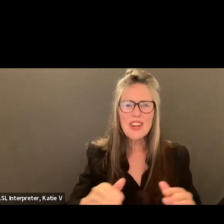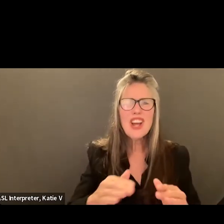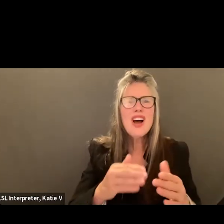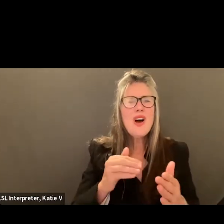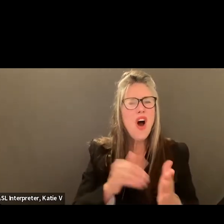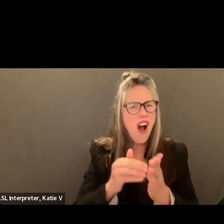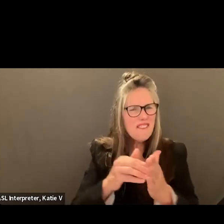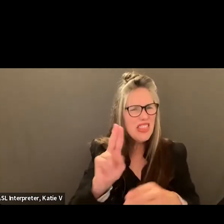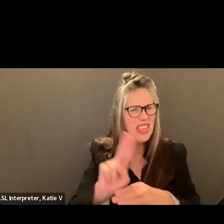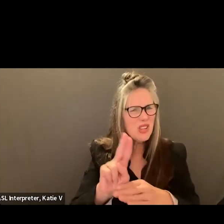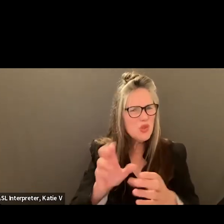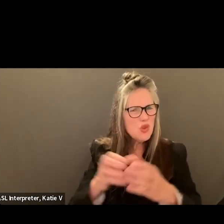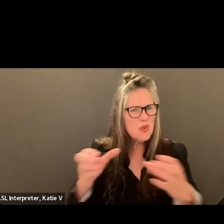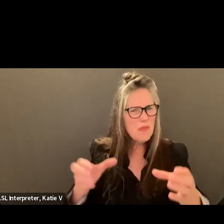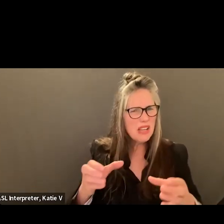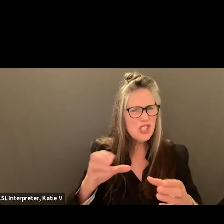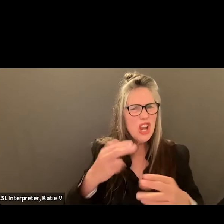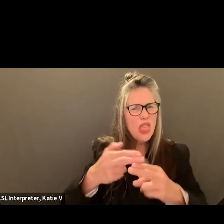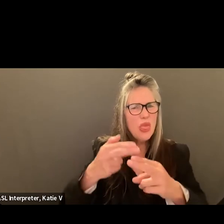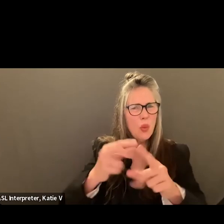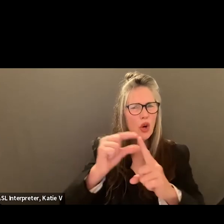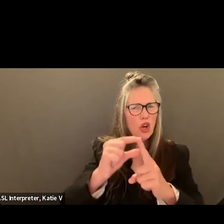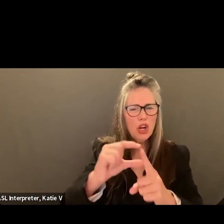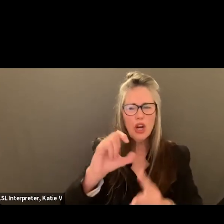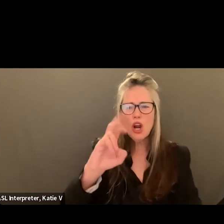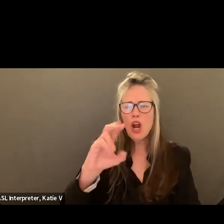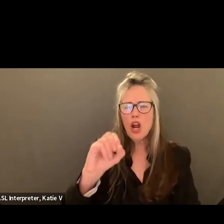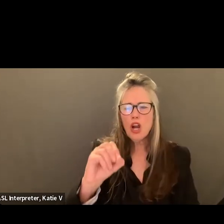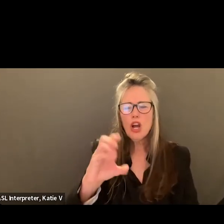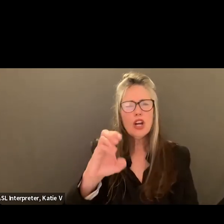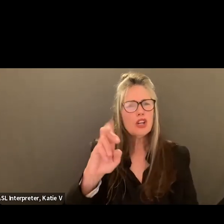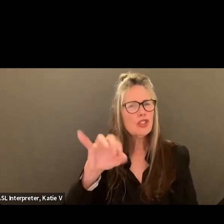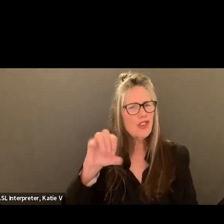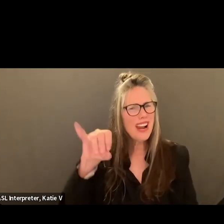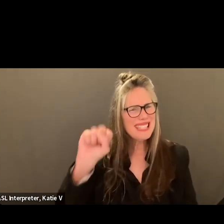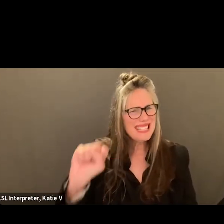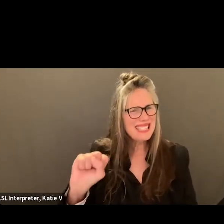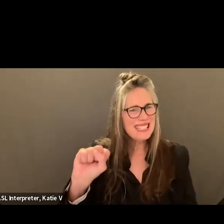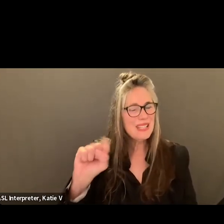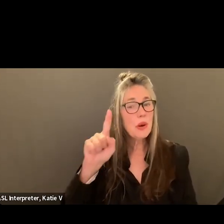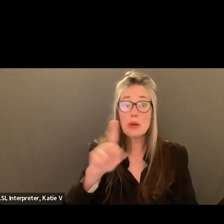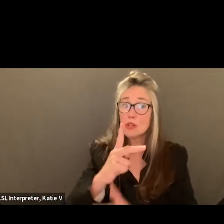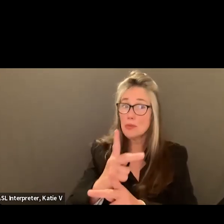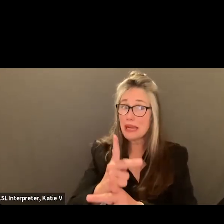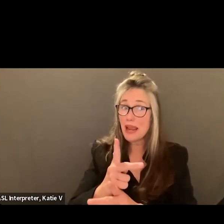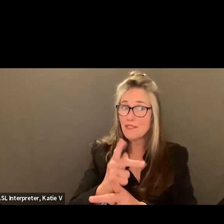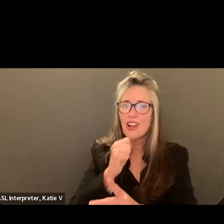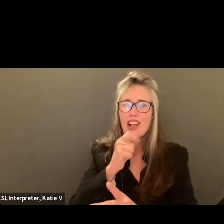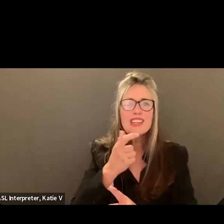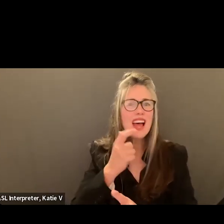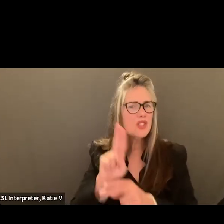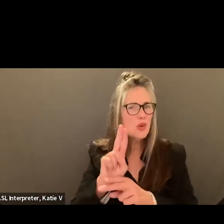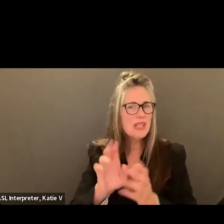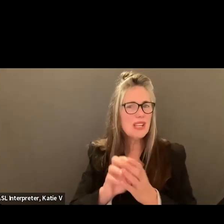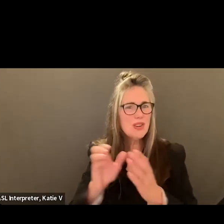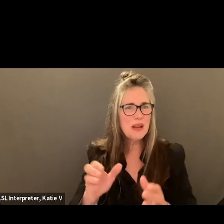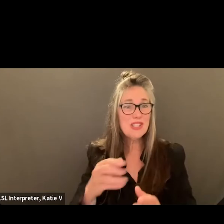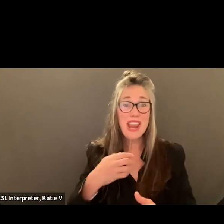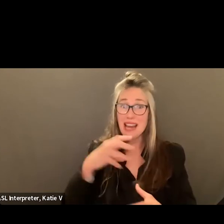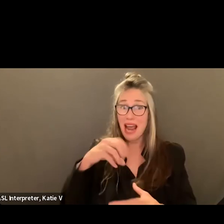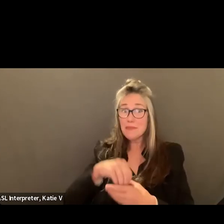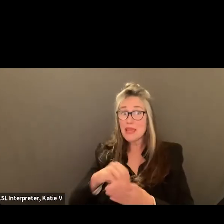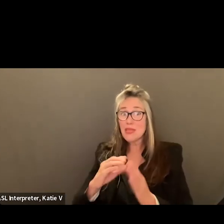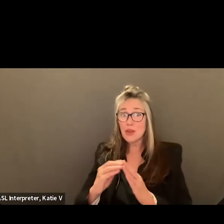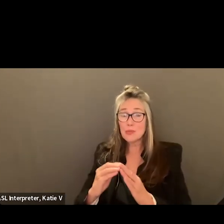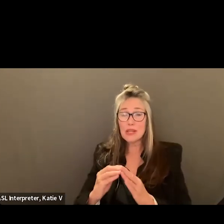I really appreciate that's the approach that's taking and also being in the community in several places to be able to share what we're doing through our MTSS to